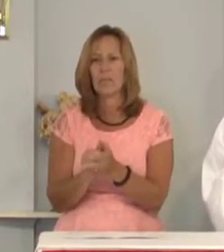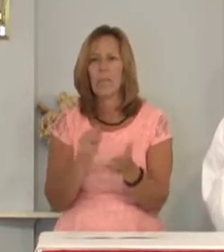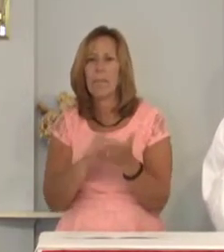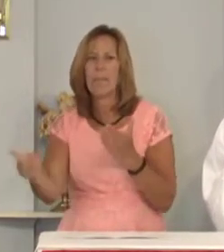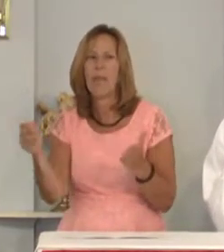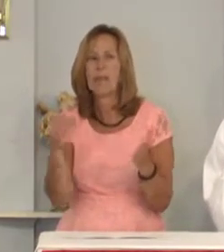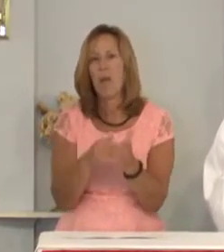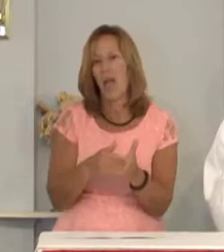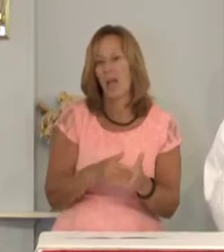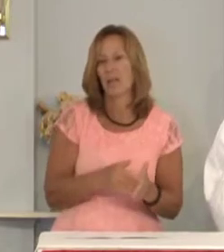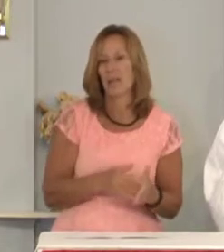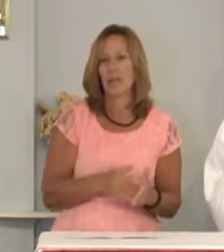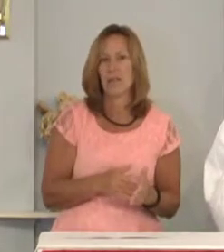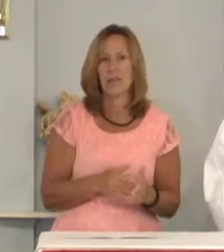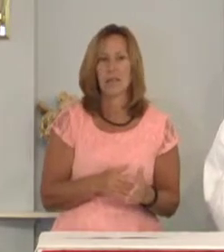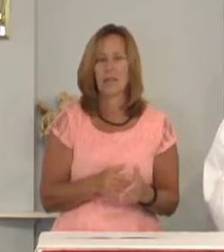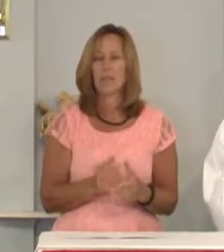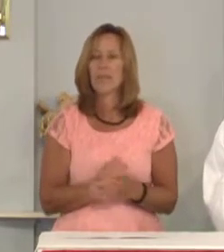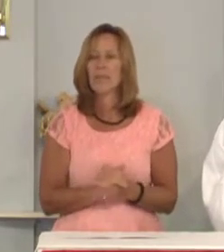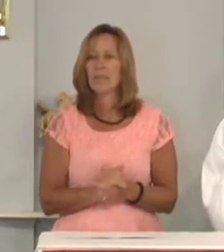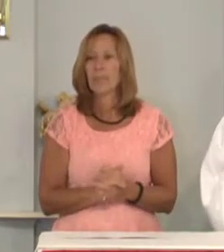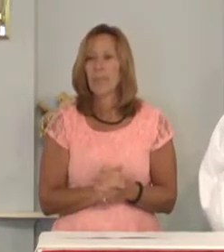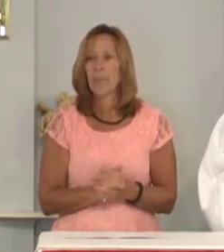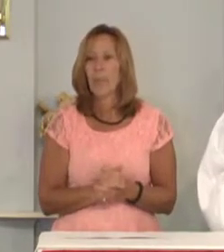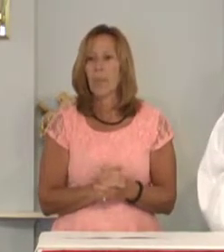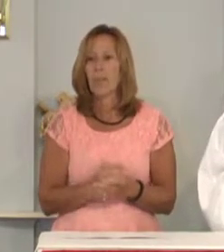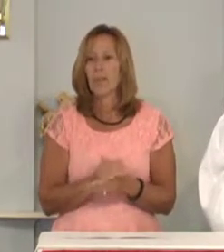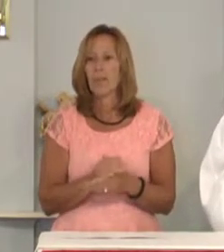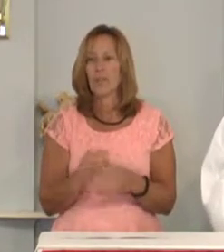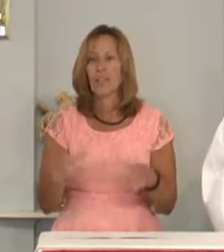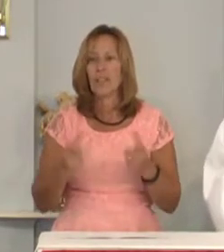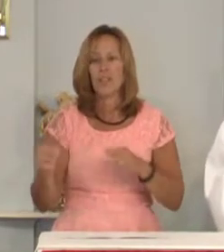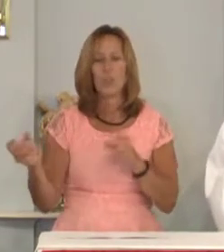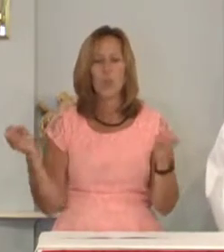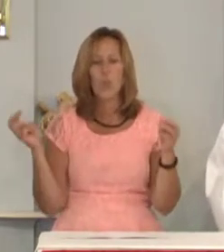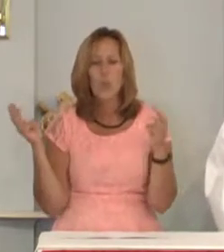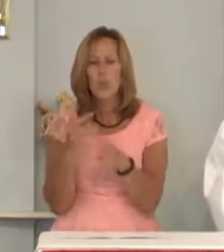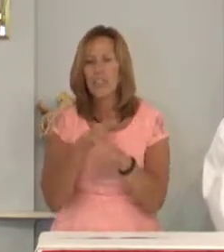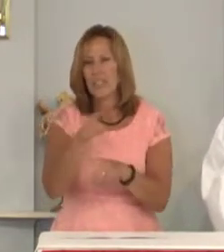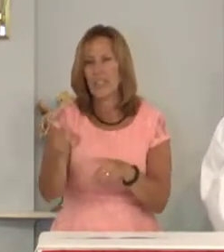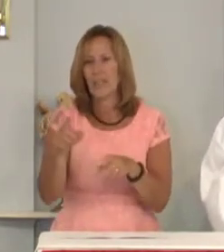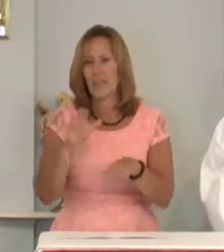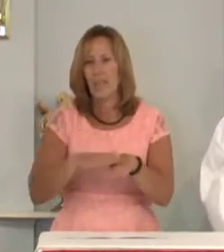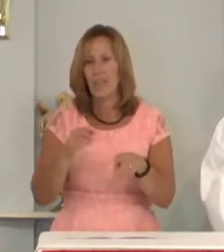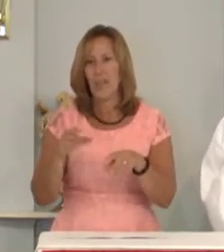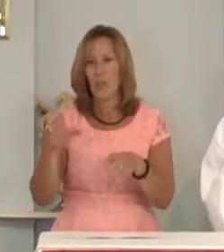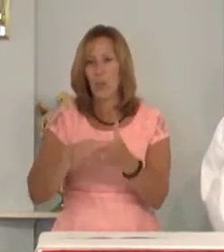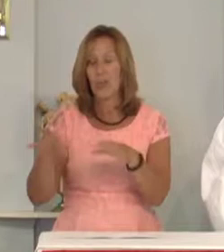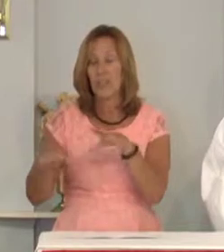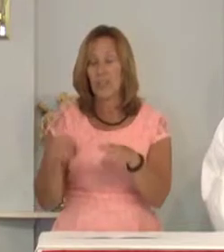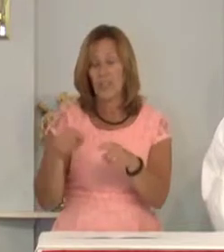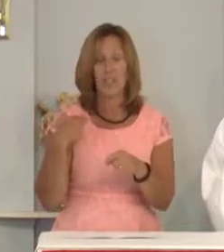Let's get them and let's do worse to them than they did to us.